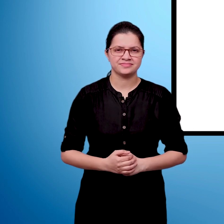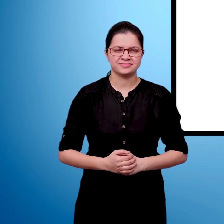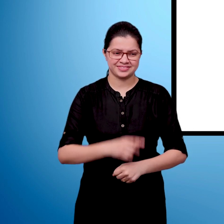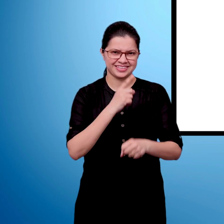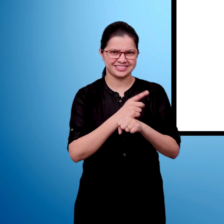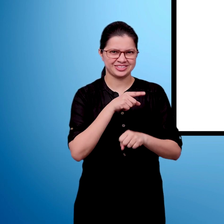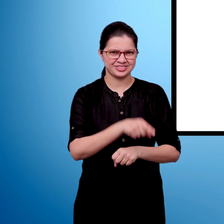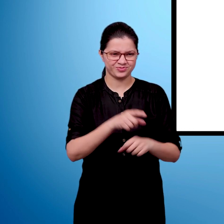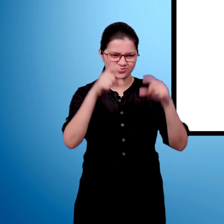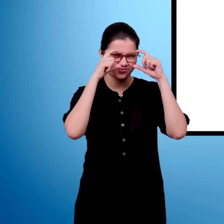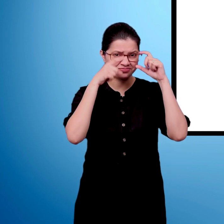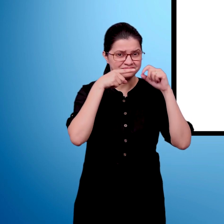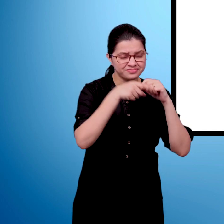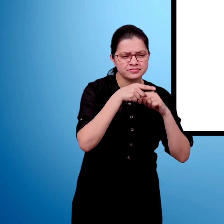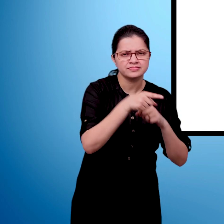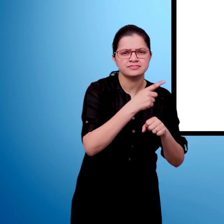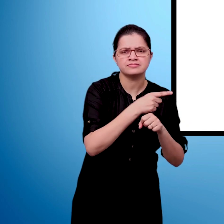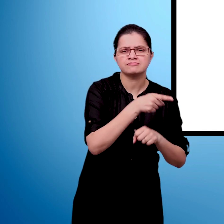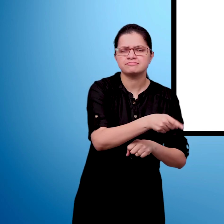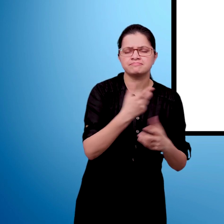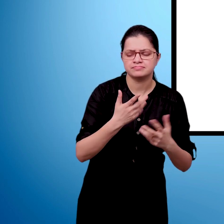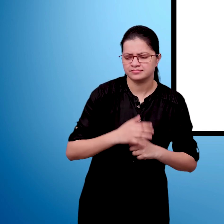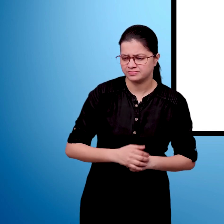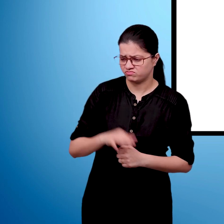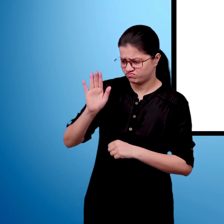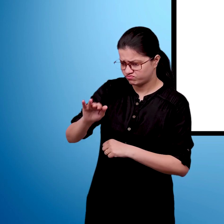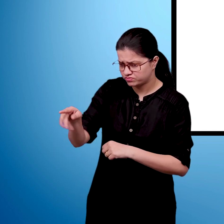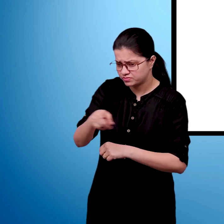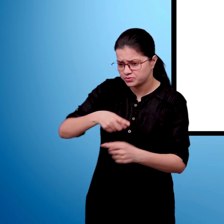Vidya Didi asked all the children to sit in a circle.